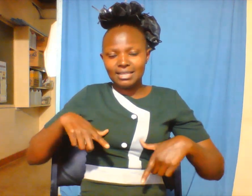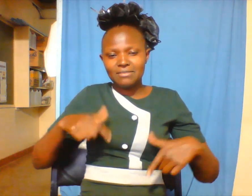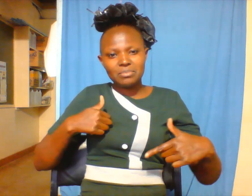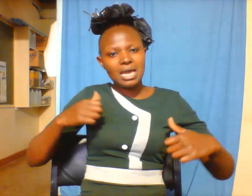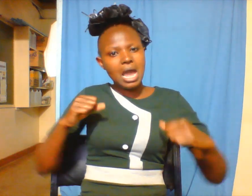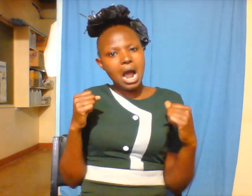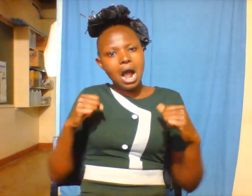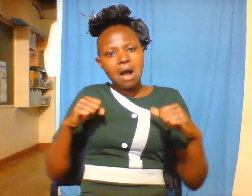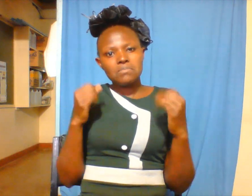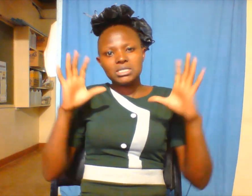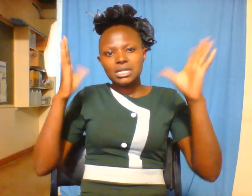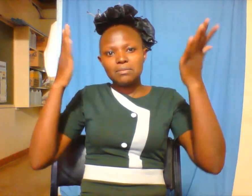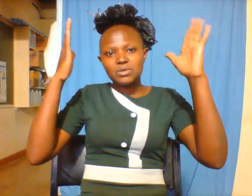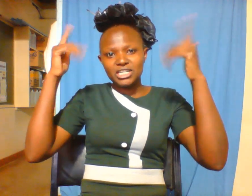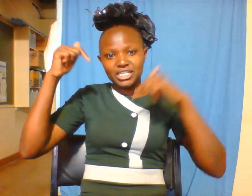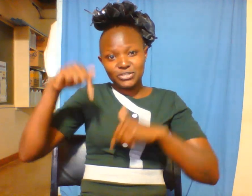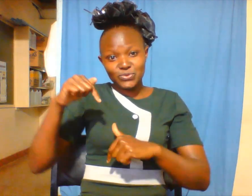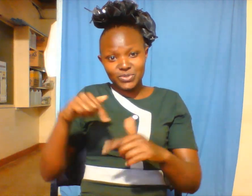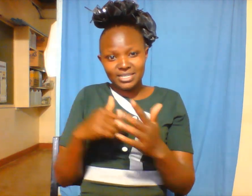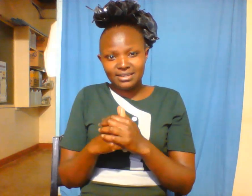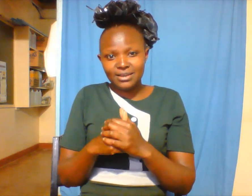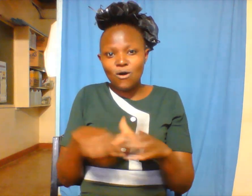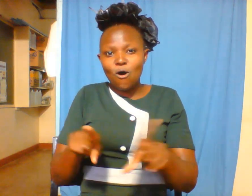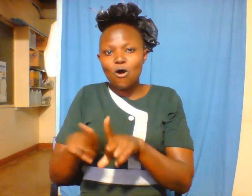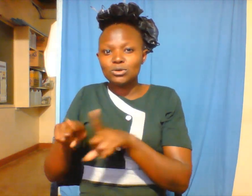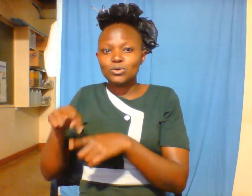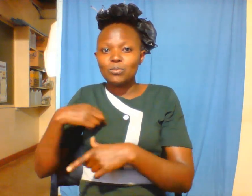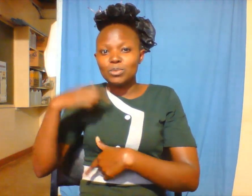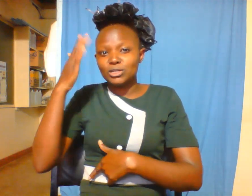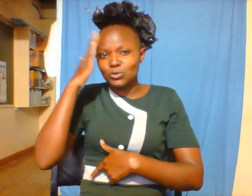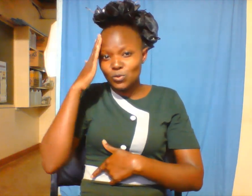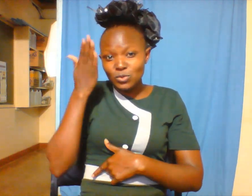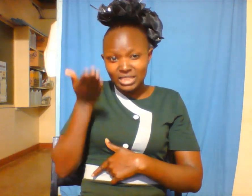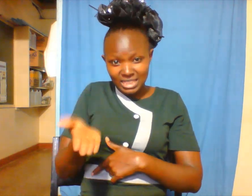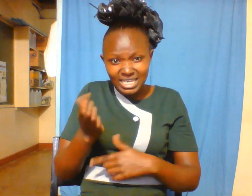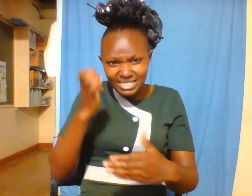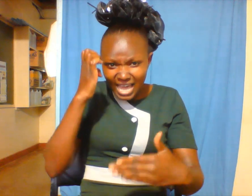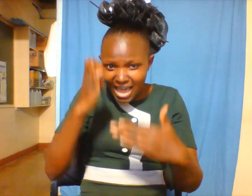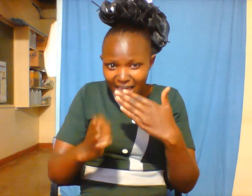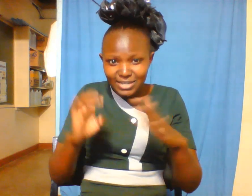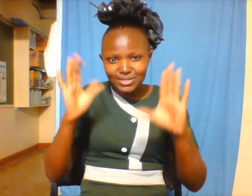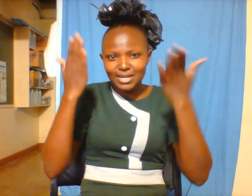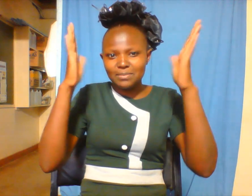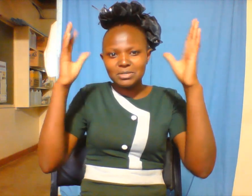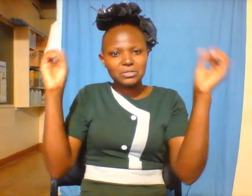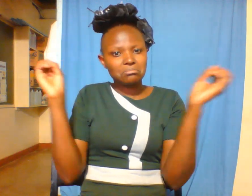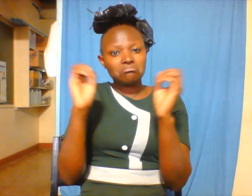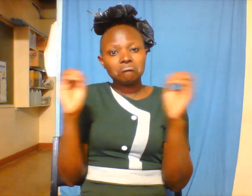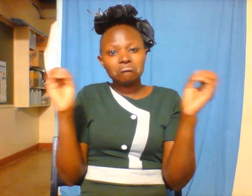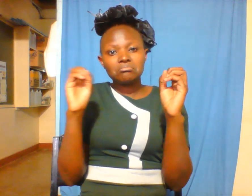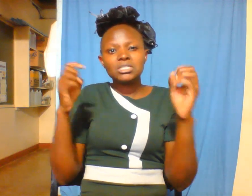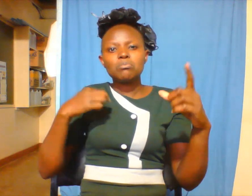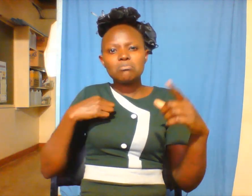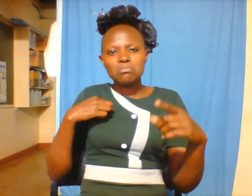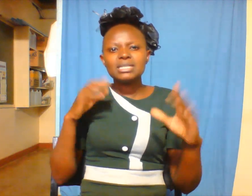celebrating today. And I know this is the end of celebration. I shall celebrate many more